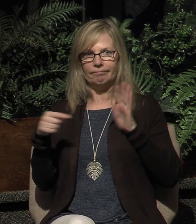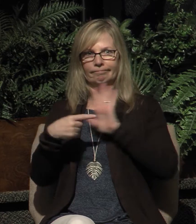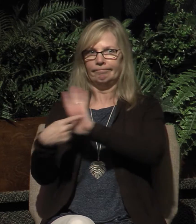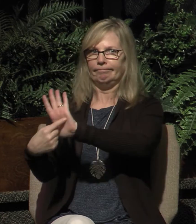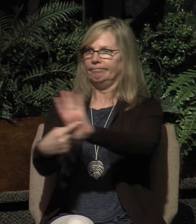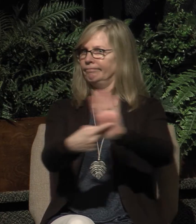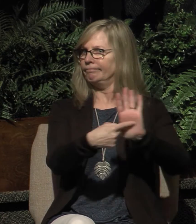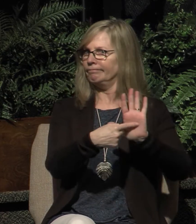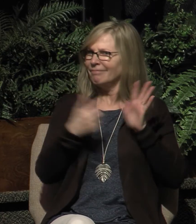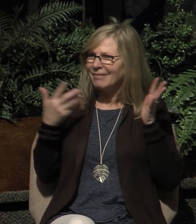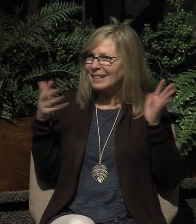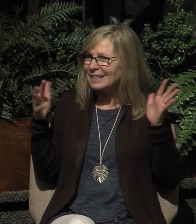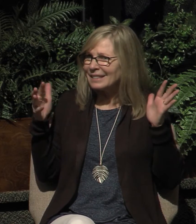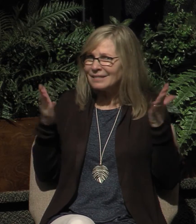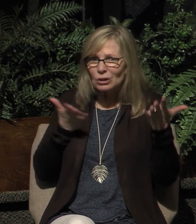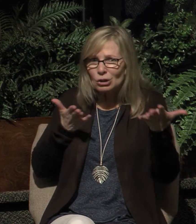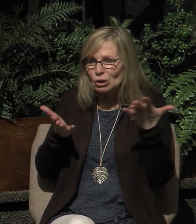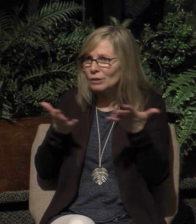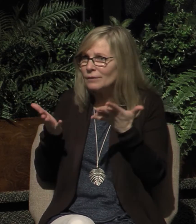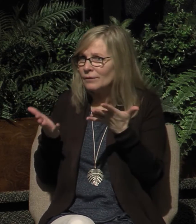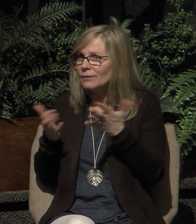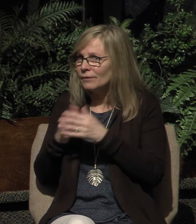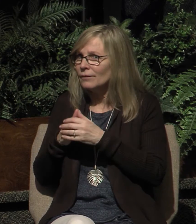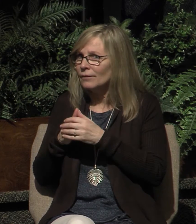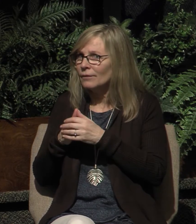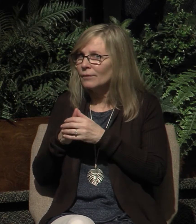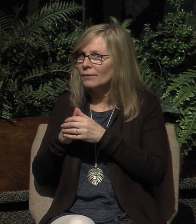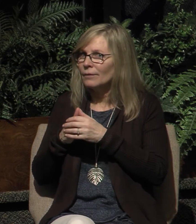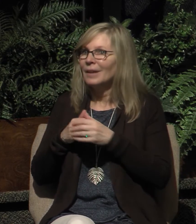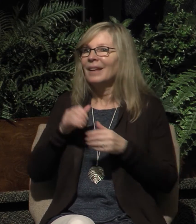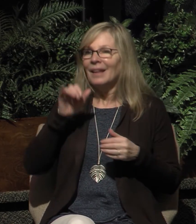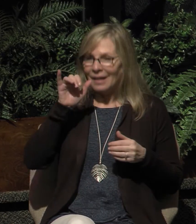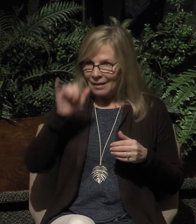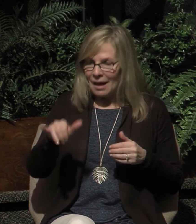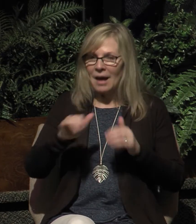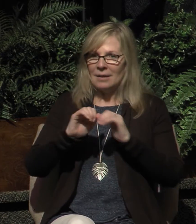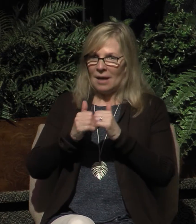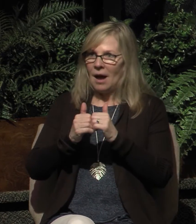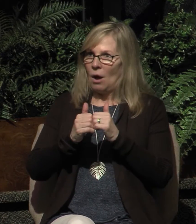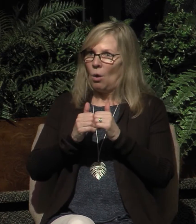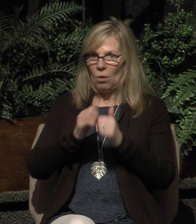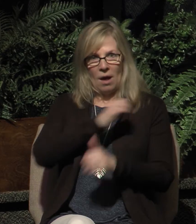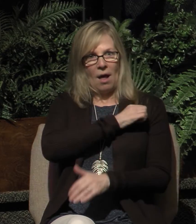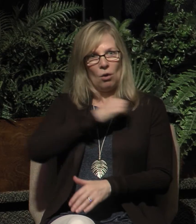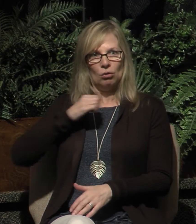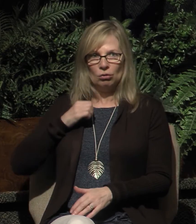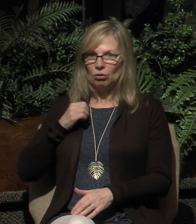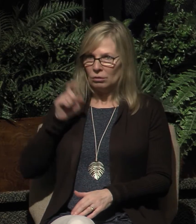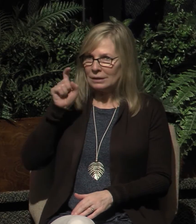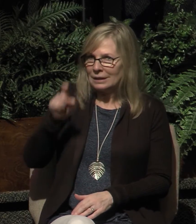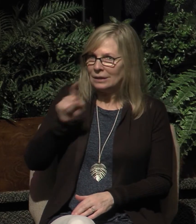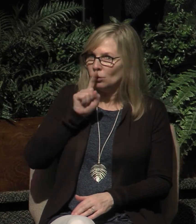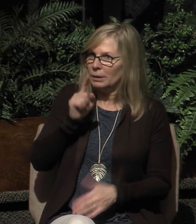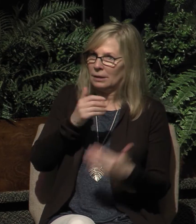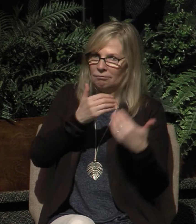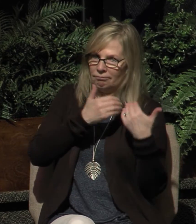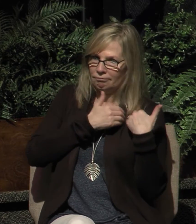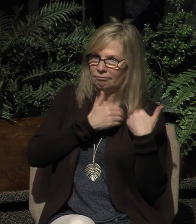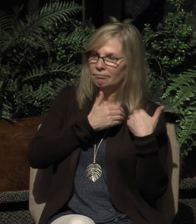to serve you. Now, this is how elders are to be responsible to treat the members